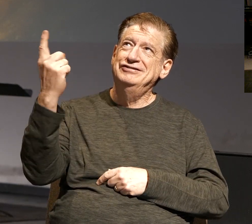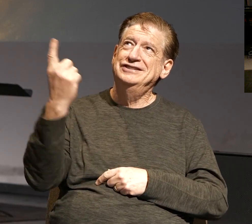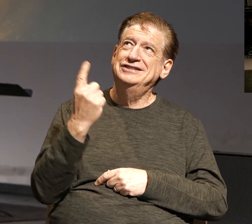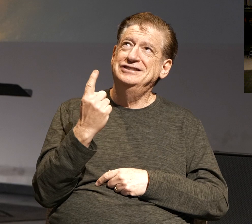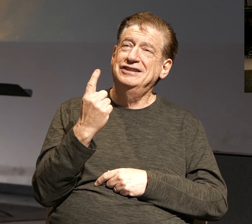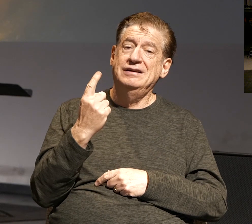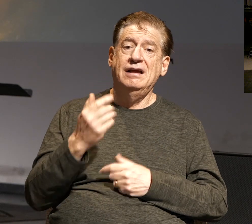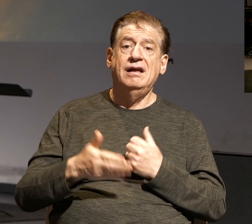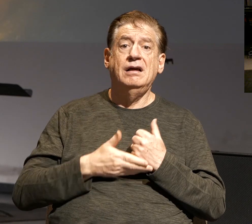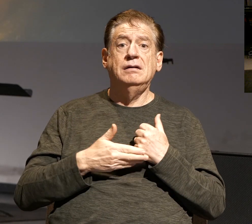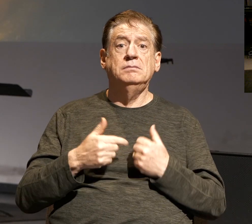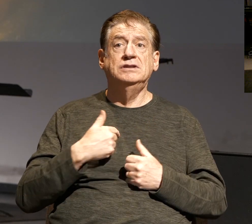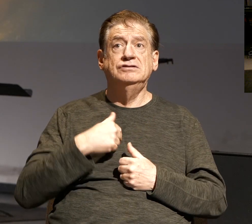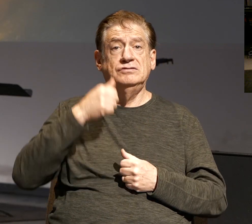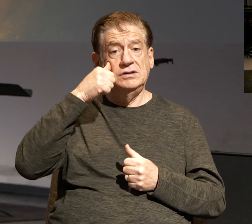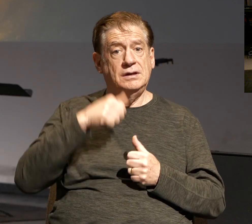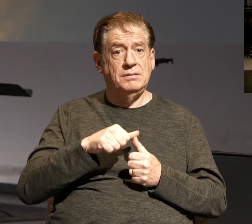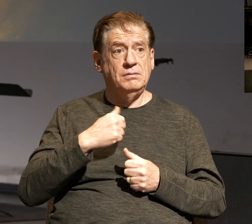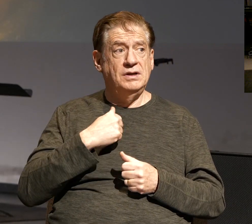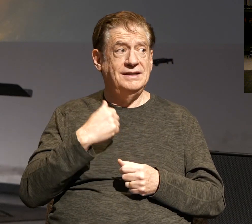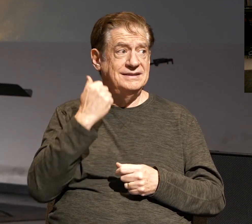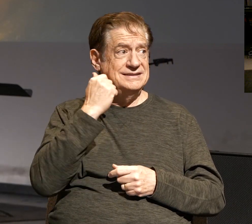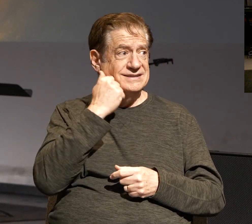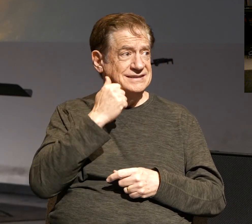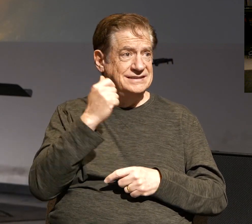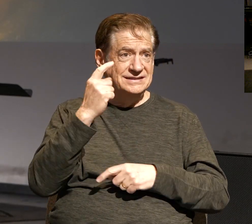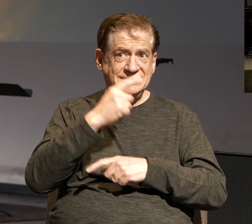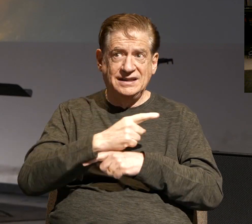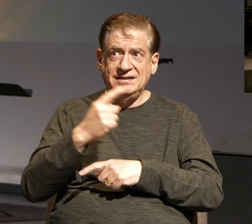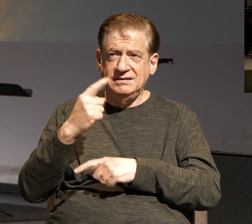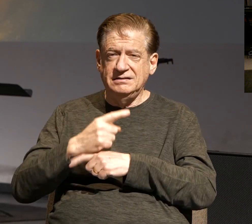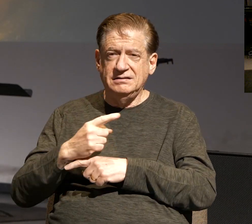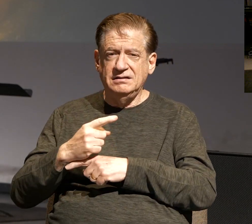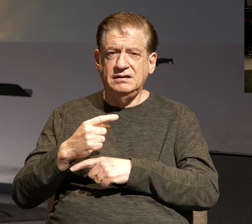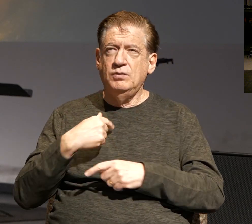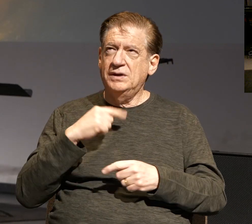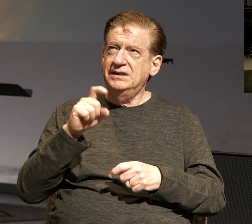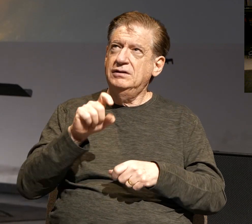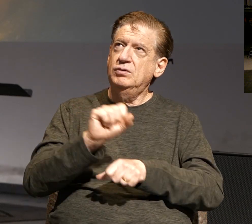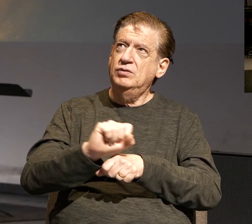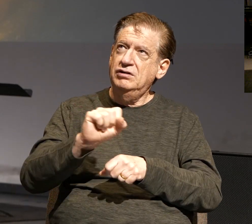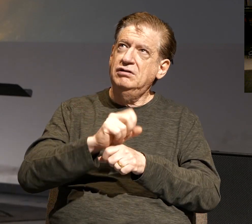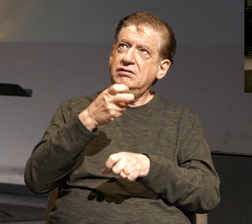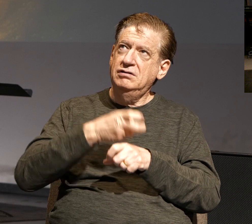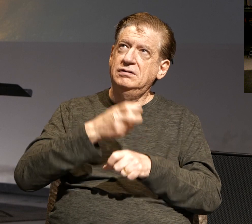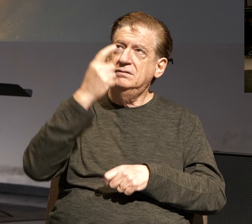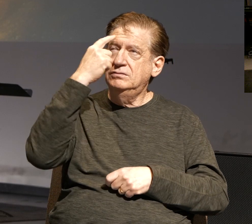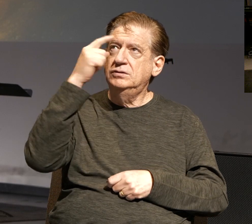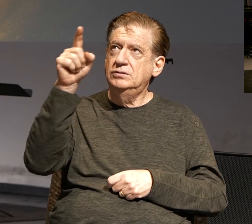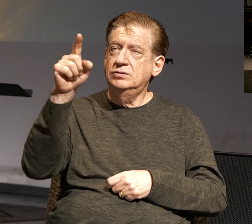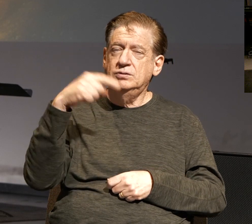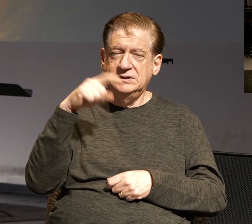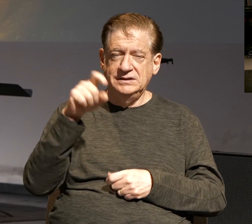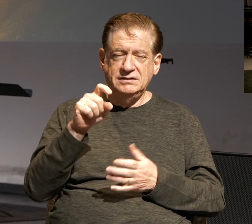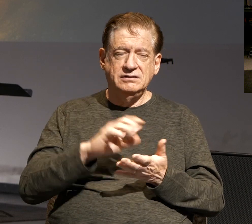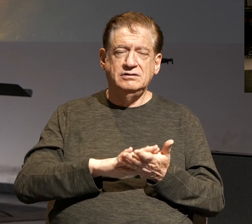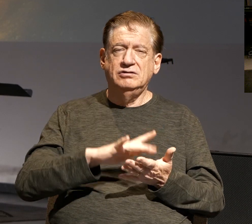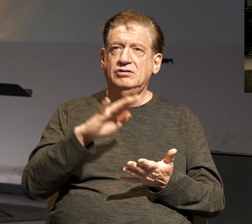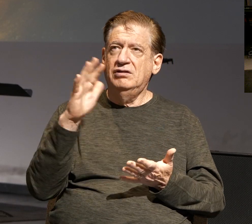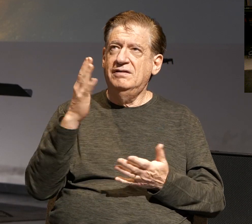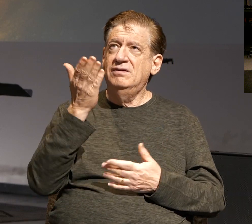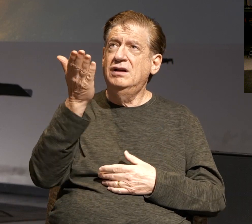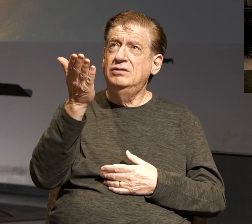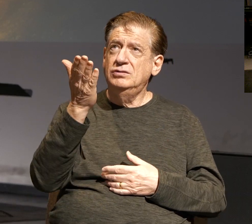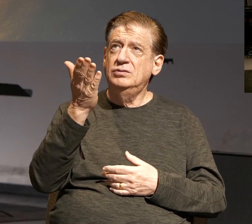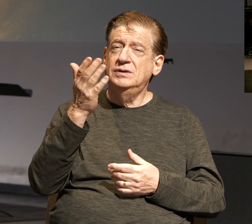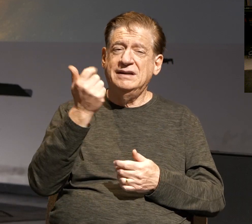that in our day-to-day, we need to work hard for you, and we need to glorify you with everything that